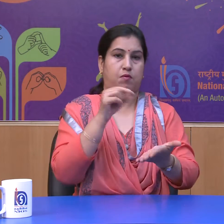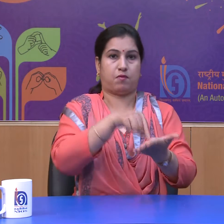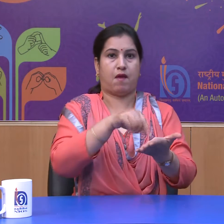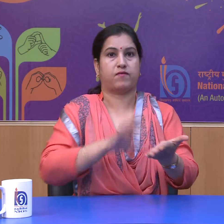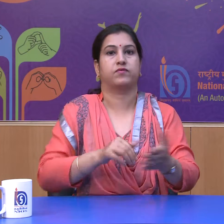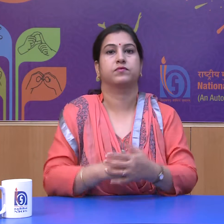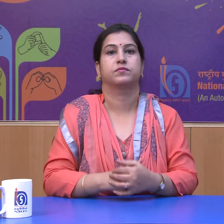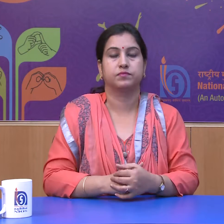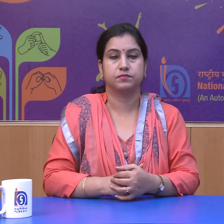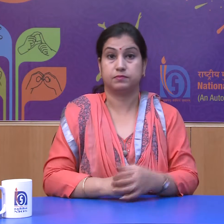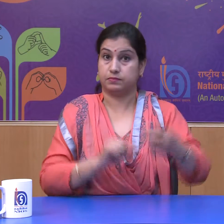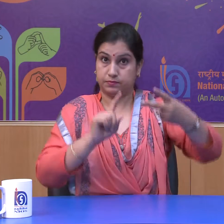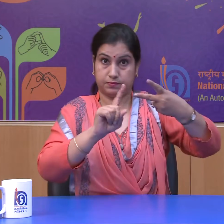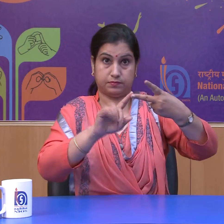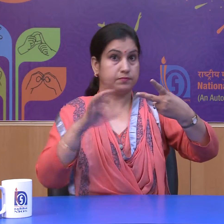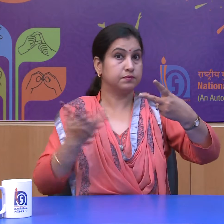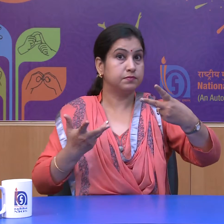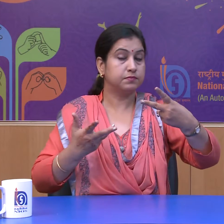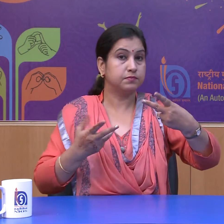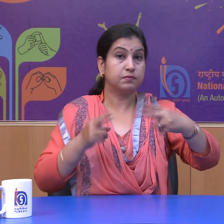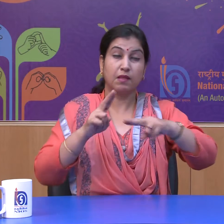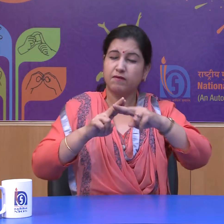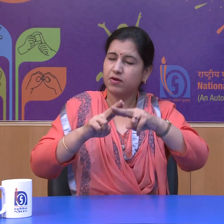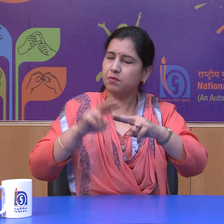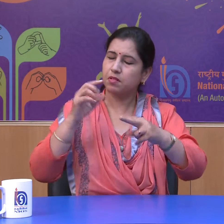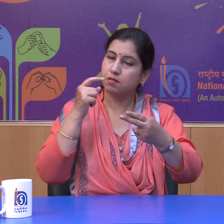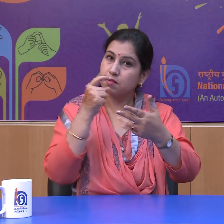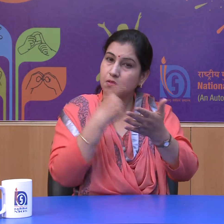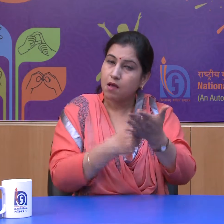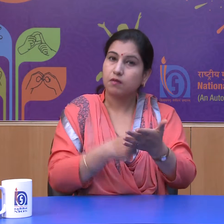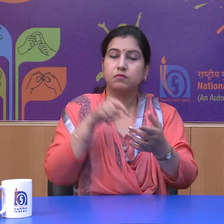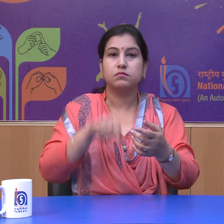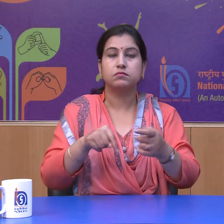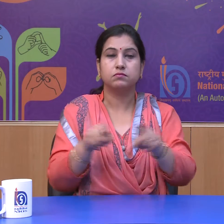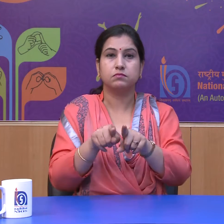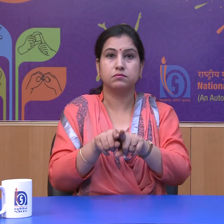number 2- rights are justiciable